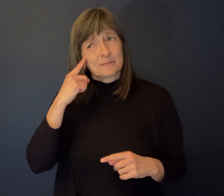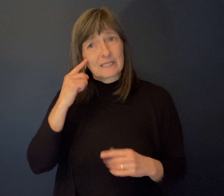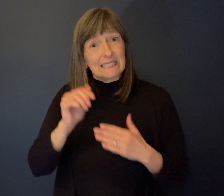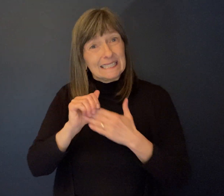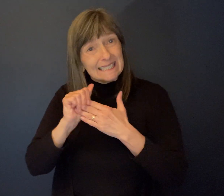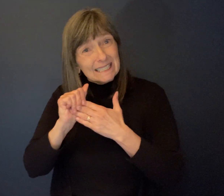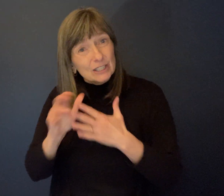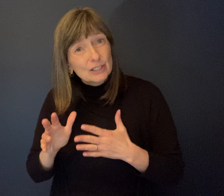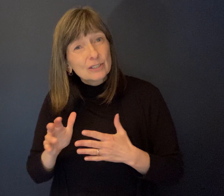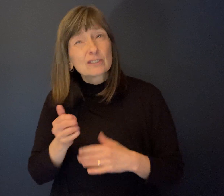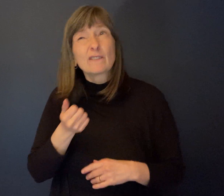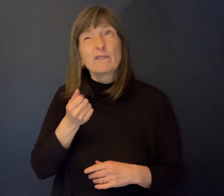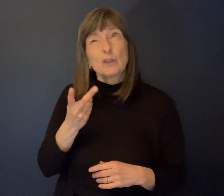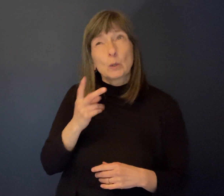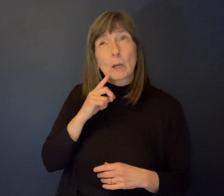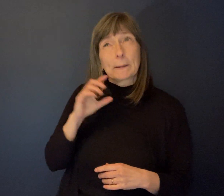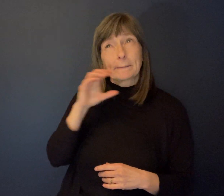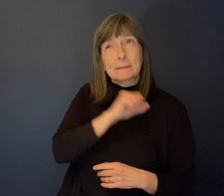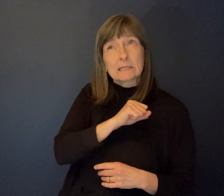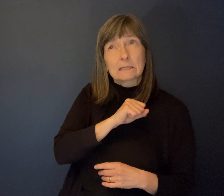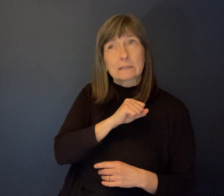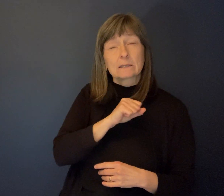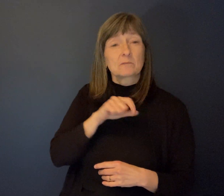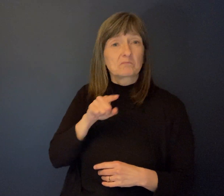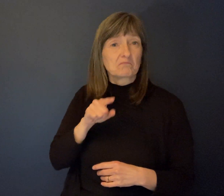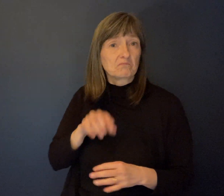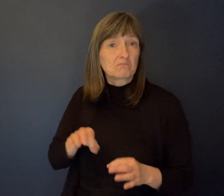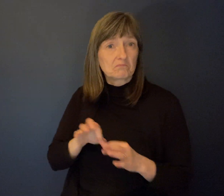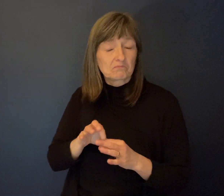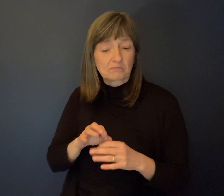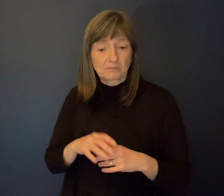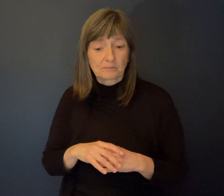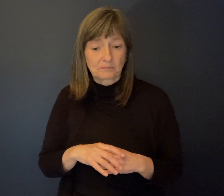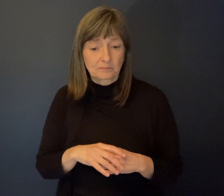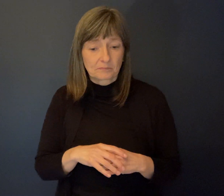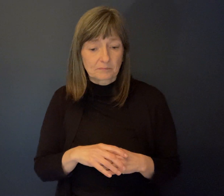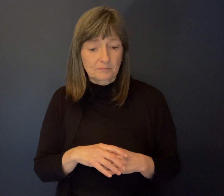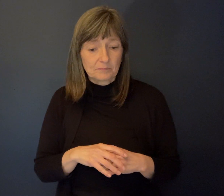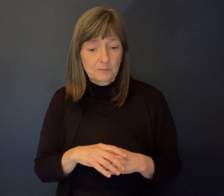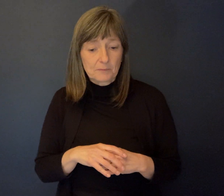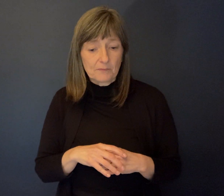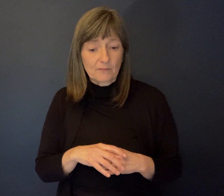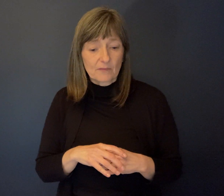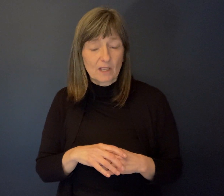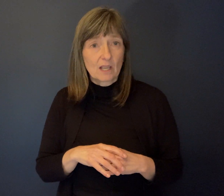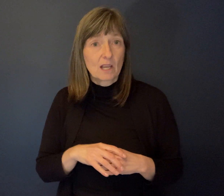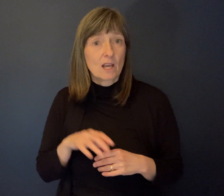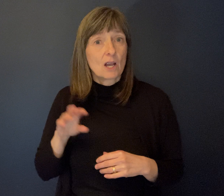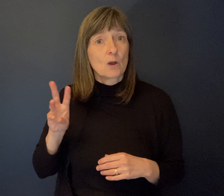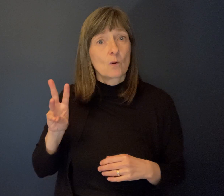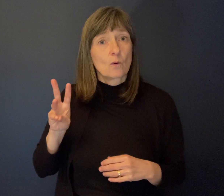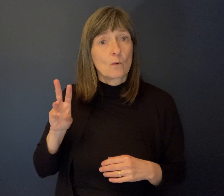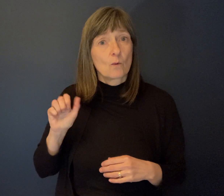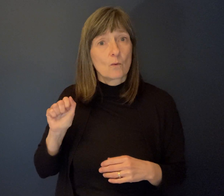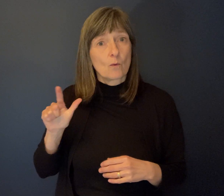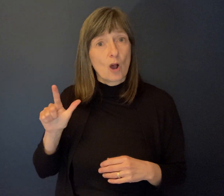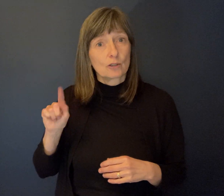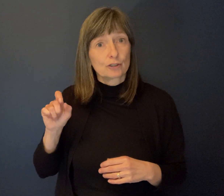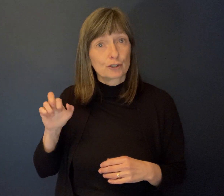mention a couple, and I think I see them as being very important, um, in terms of the work that he did. Walter Davis. Uh, he just did